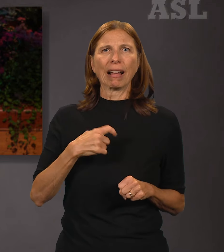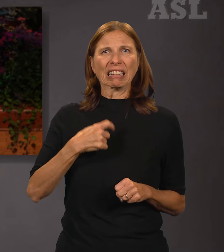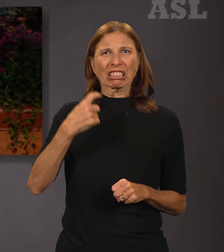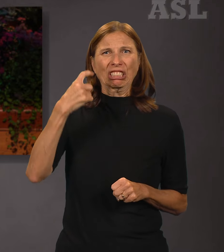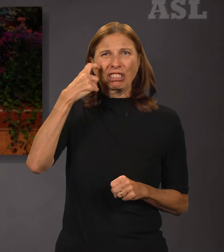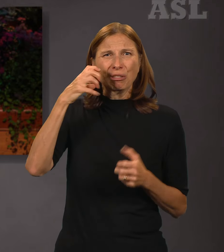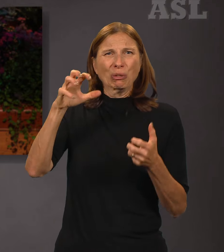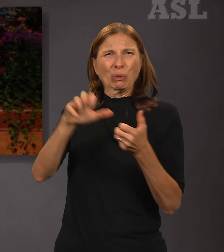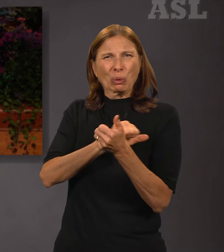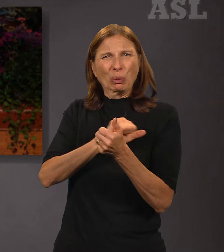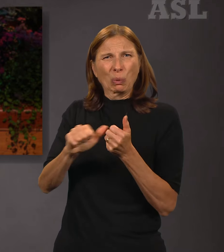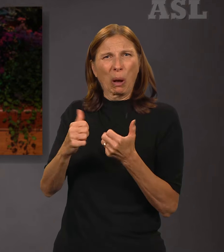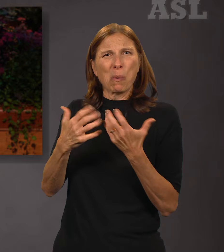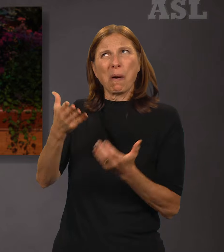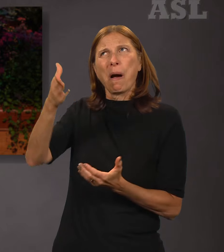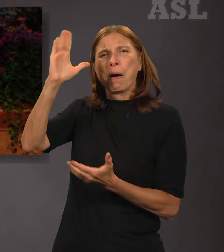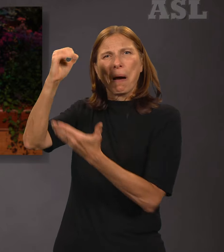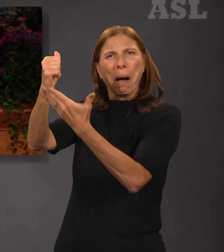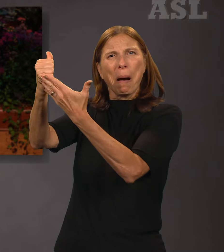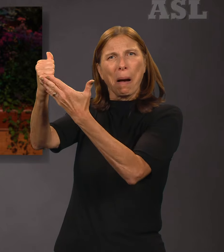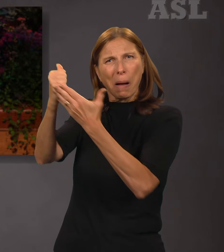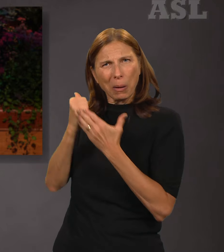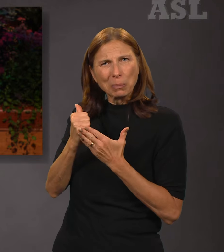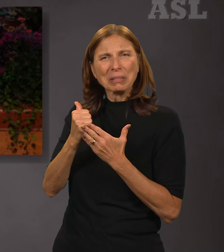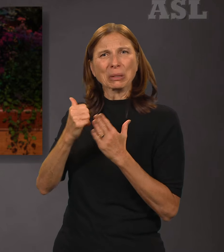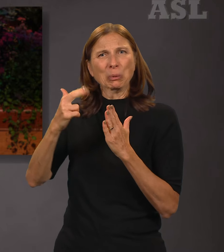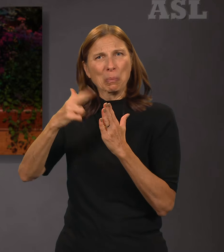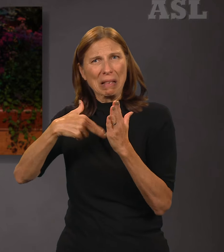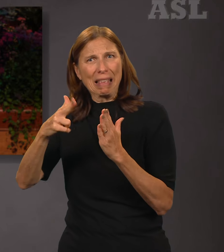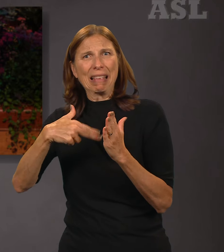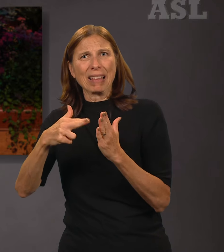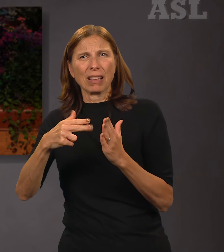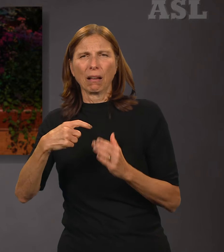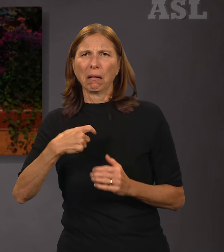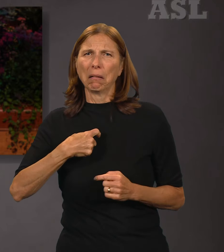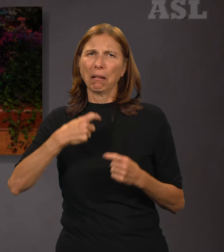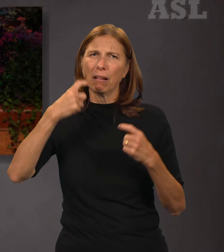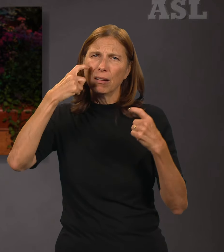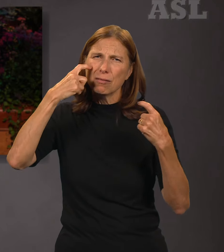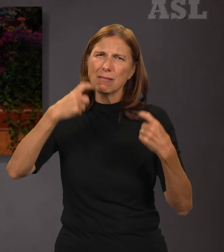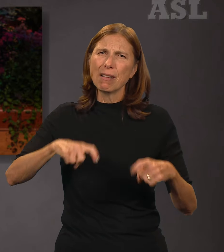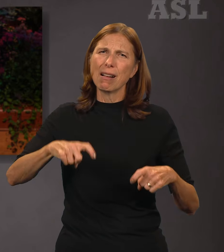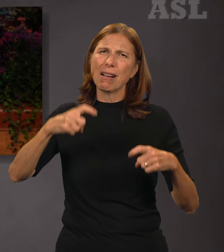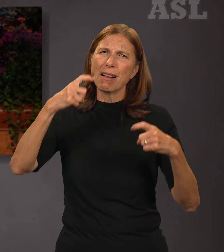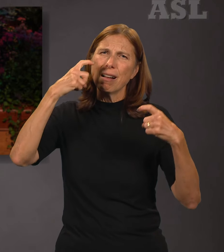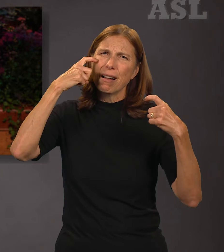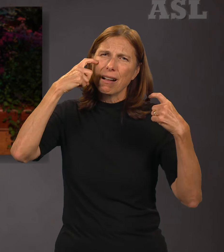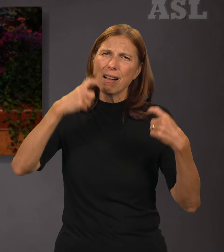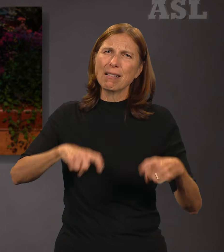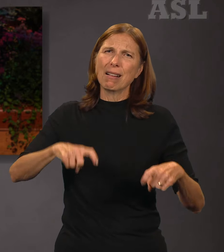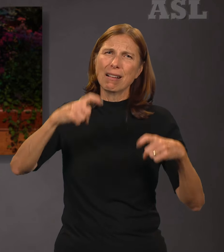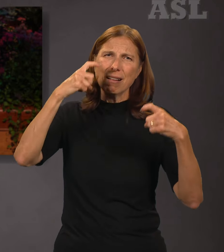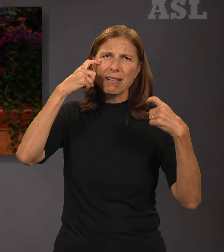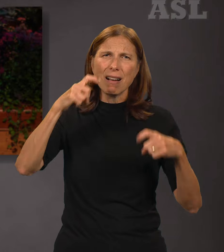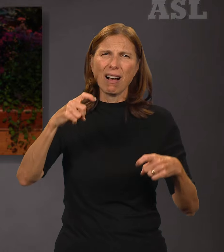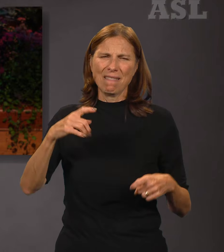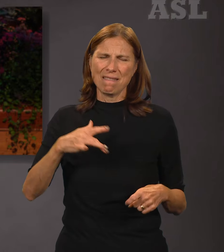I felt as though I had just destroyed what God had helped me to do. I cried and felt sick inside,